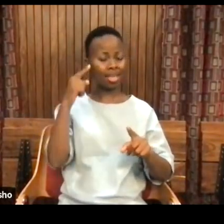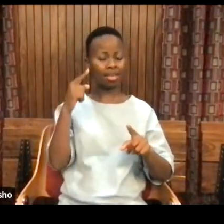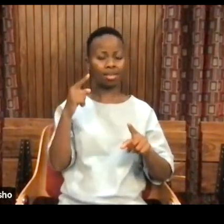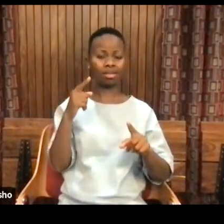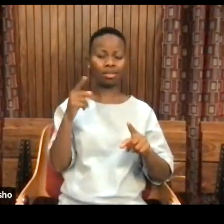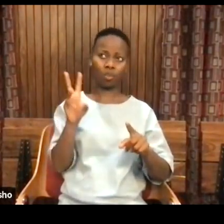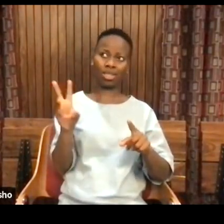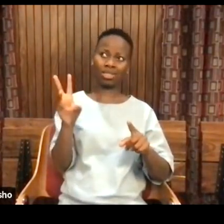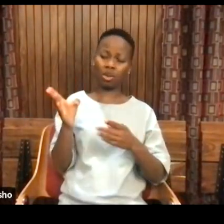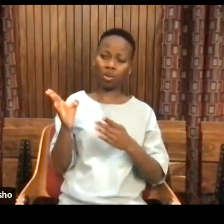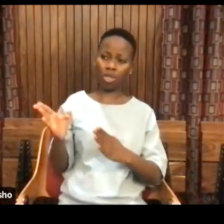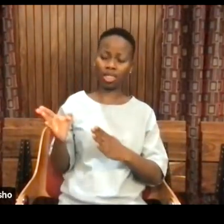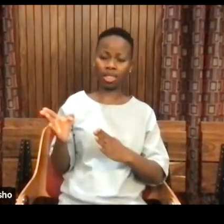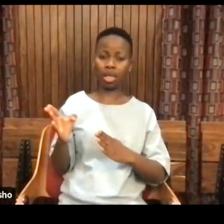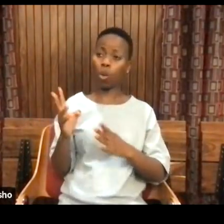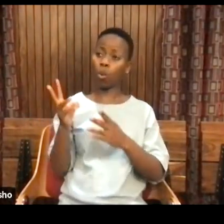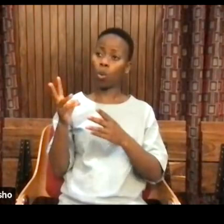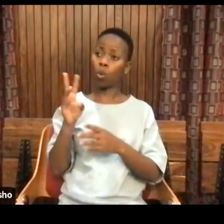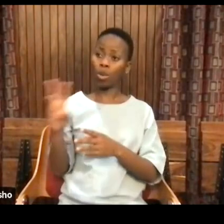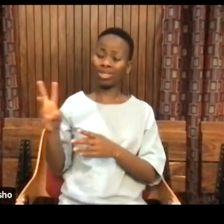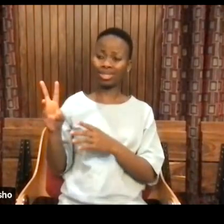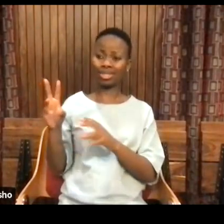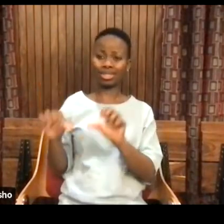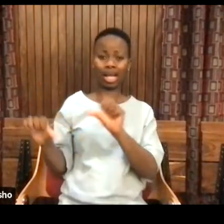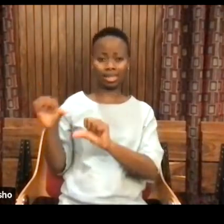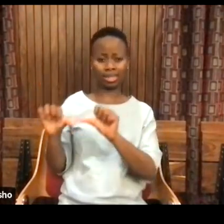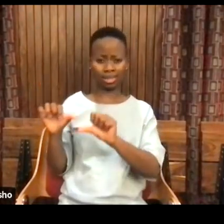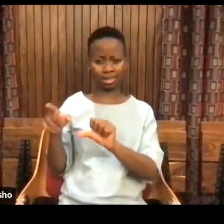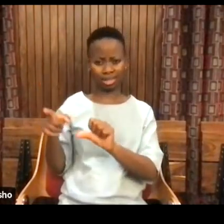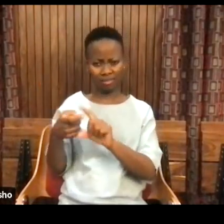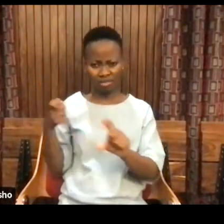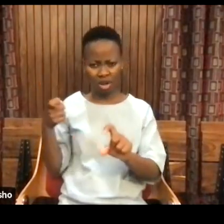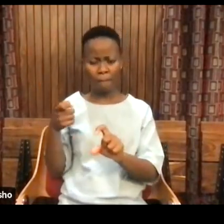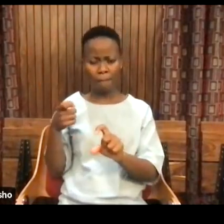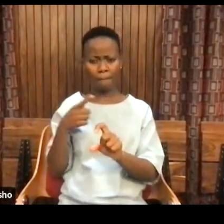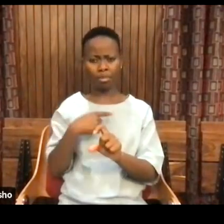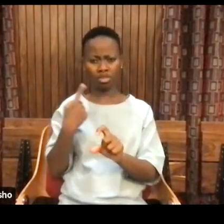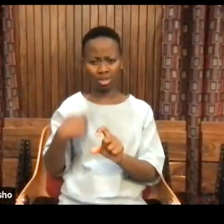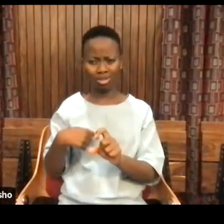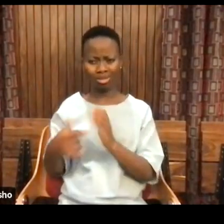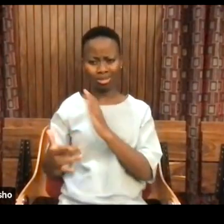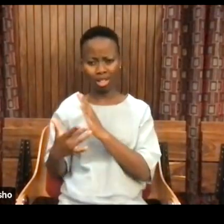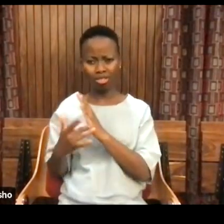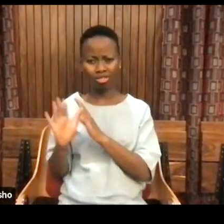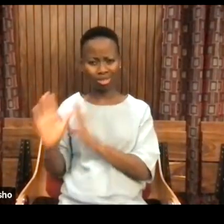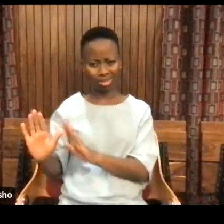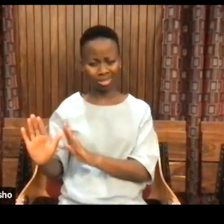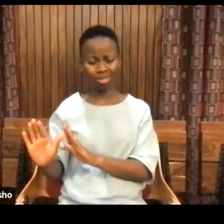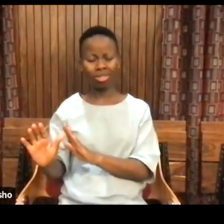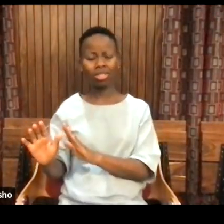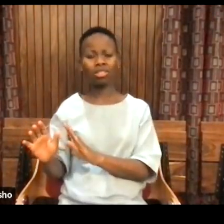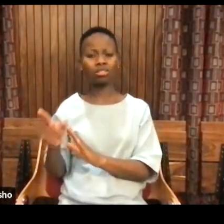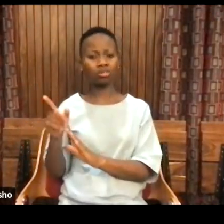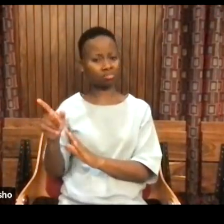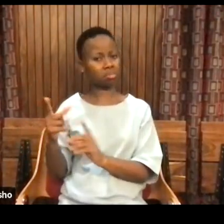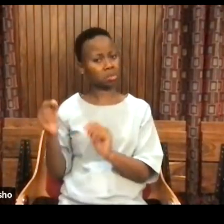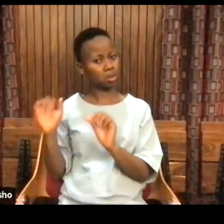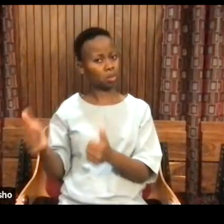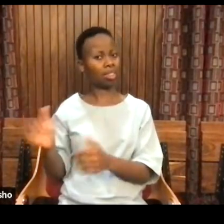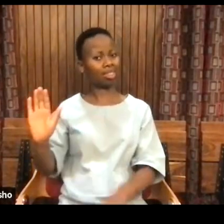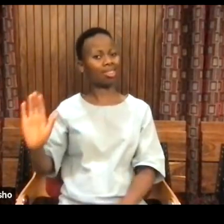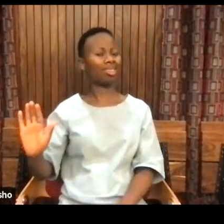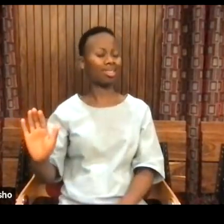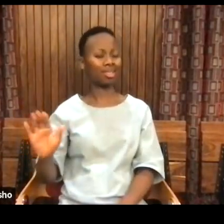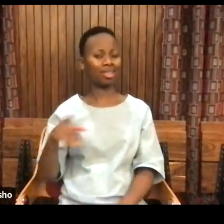So what we call Western science drew from Chinese technology, and that's what Westerners did well. And that's actually